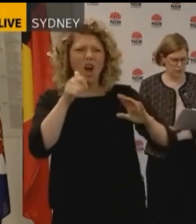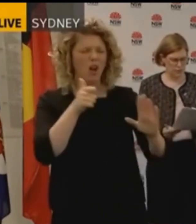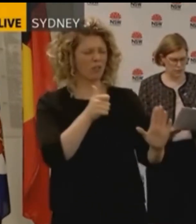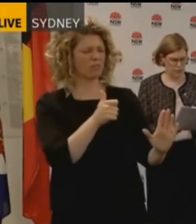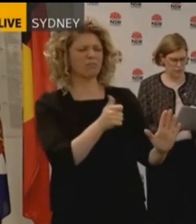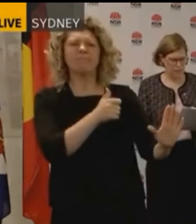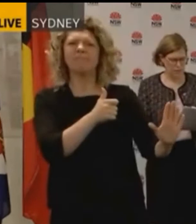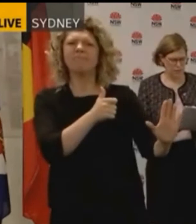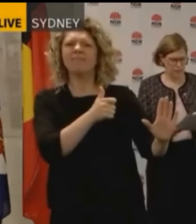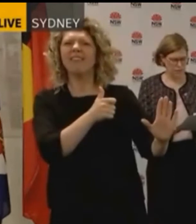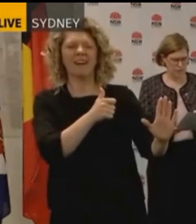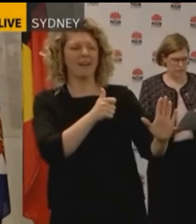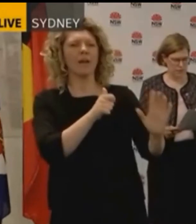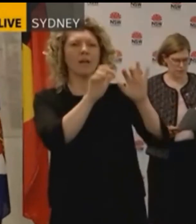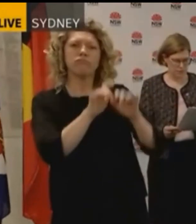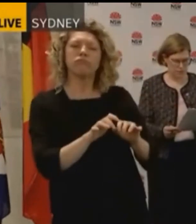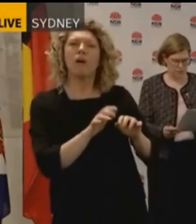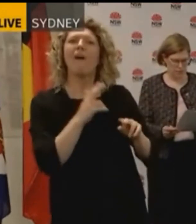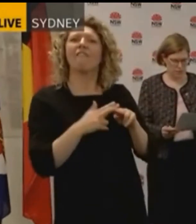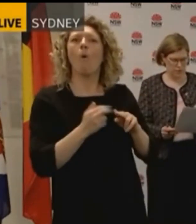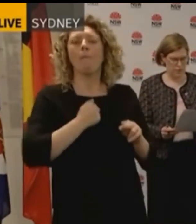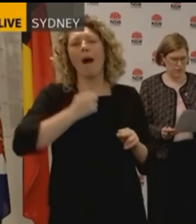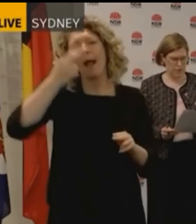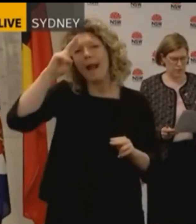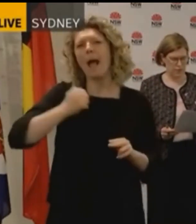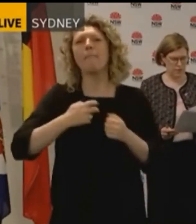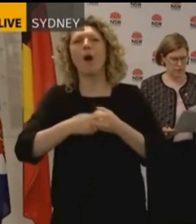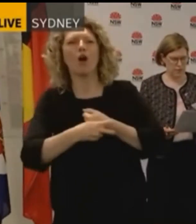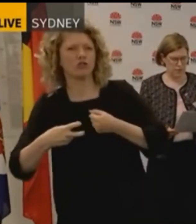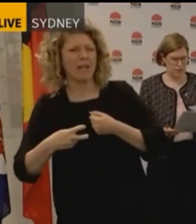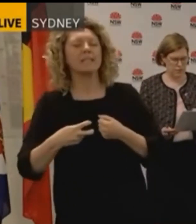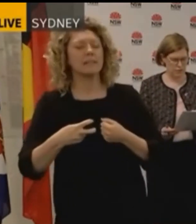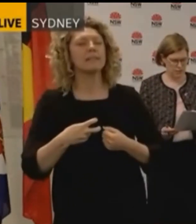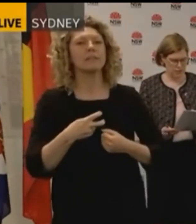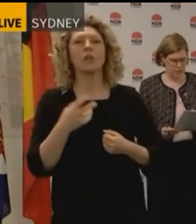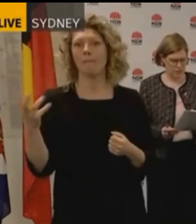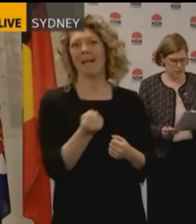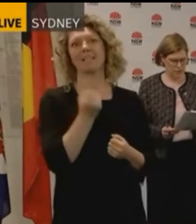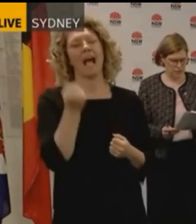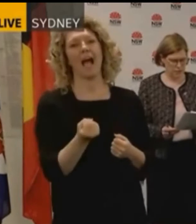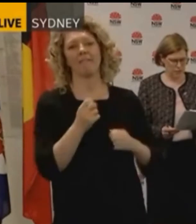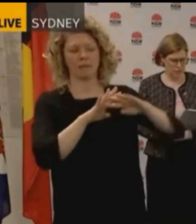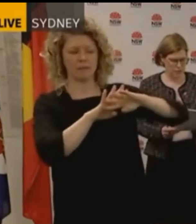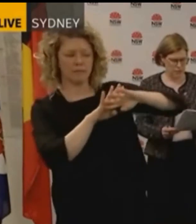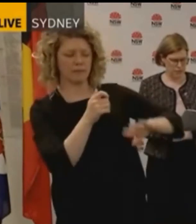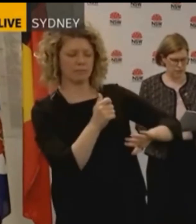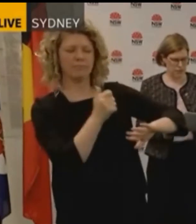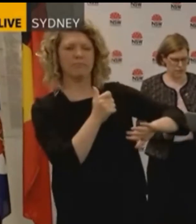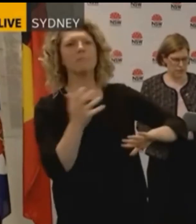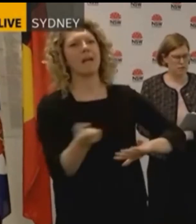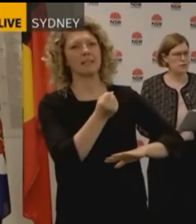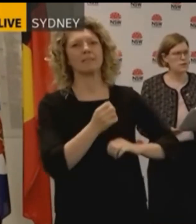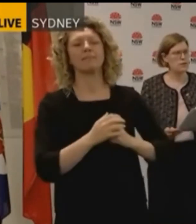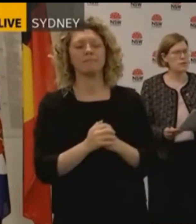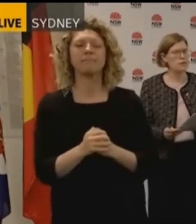code or the service NSW one you will be able to have that restriction eased. In addition we're also pleased that outdoor musical